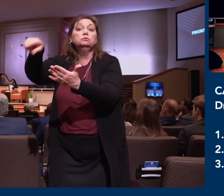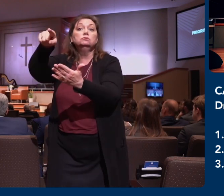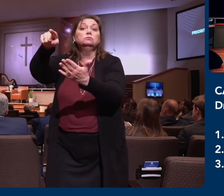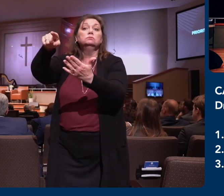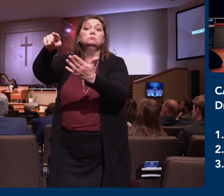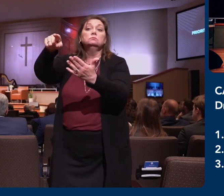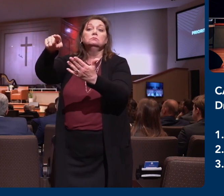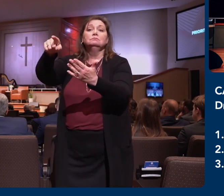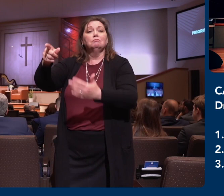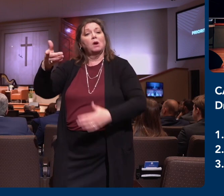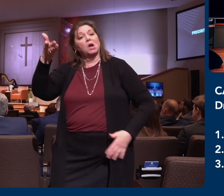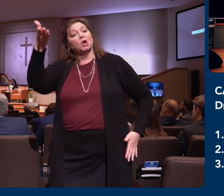There's going to be people.